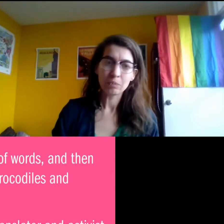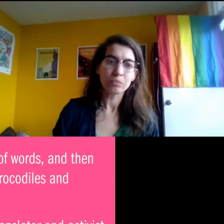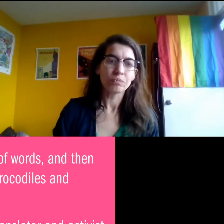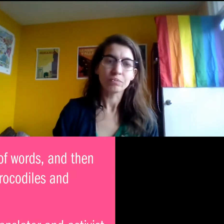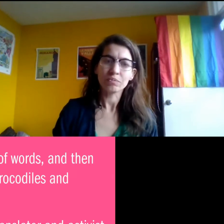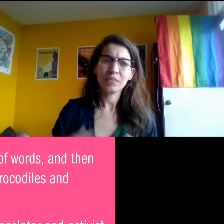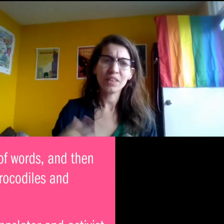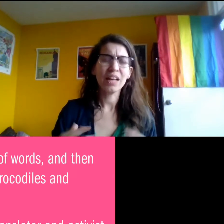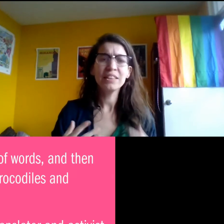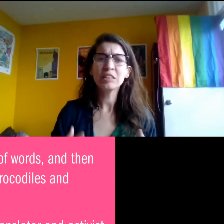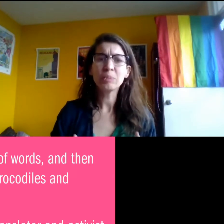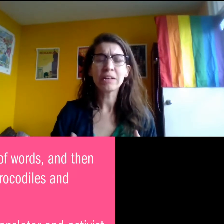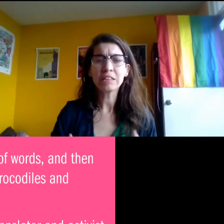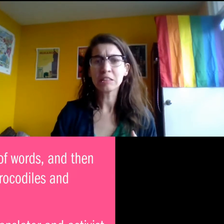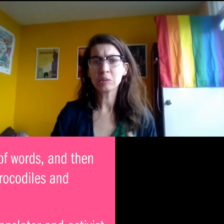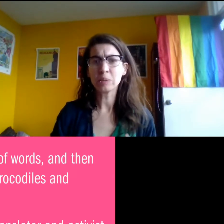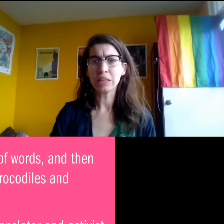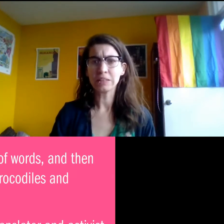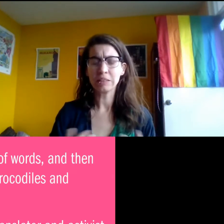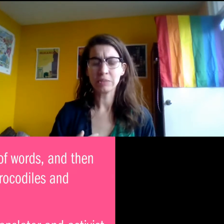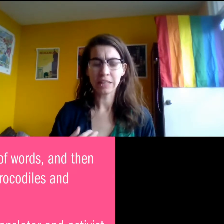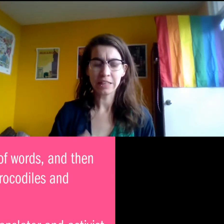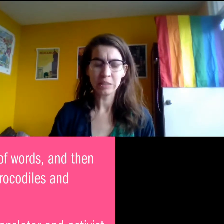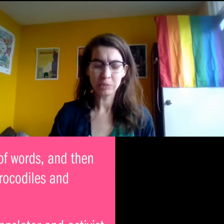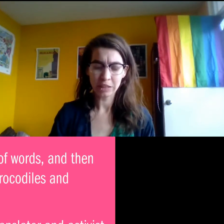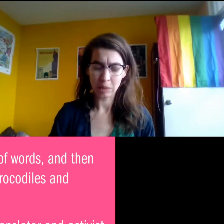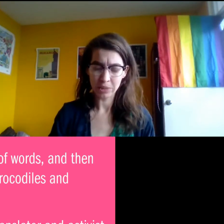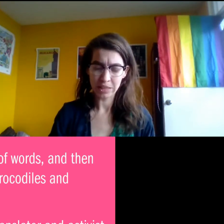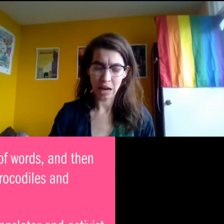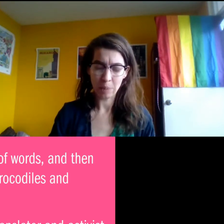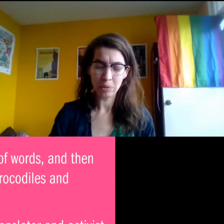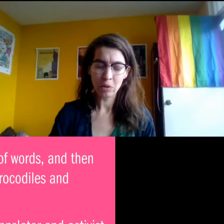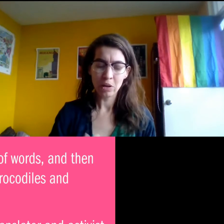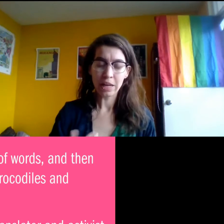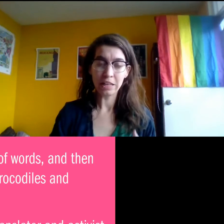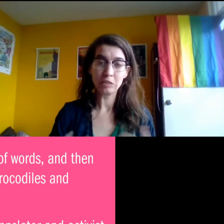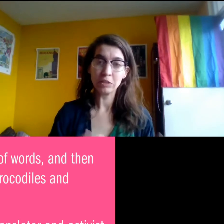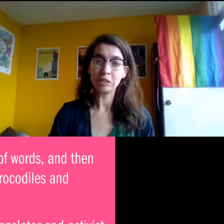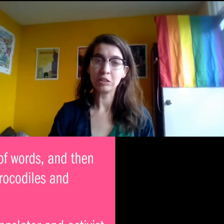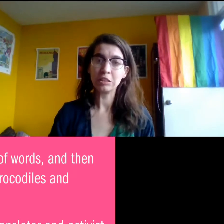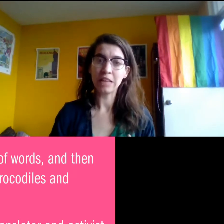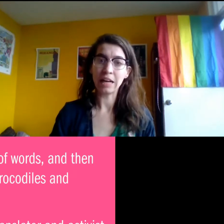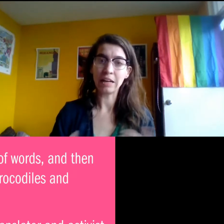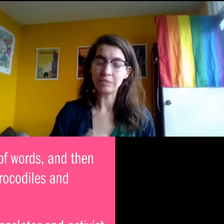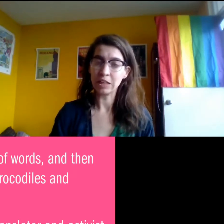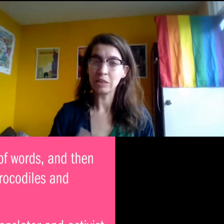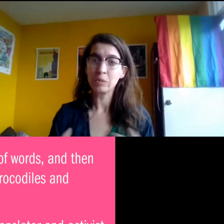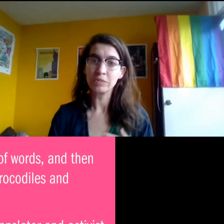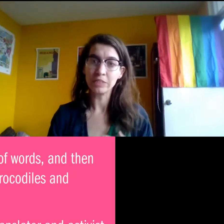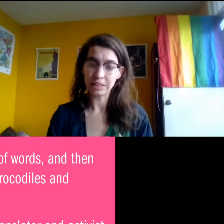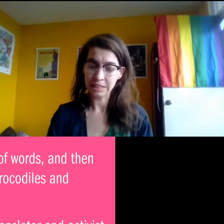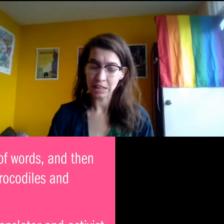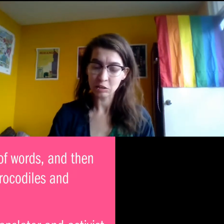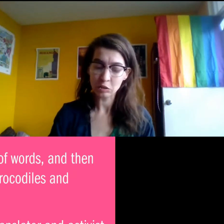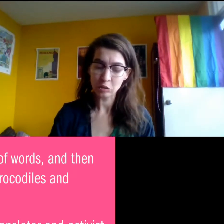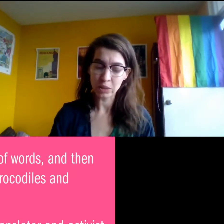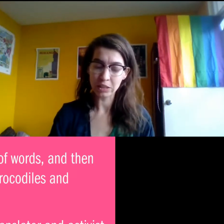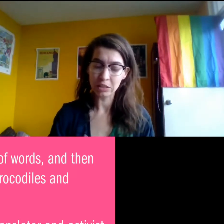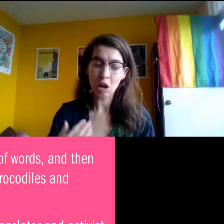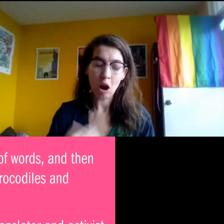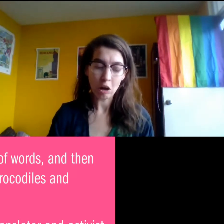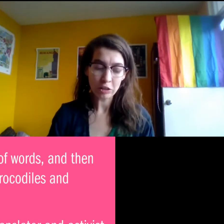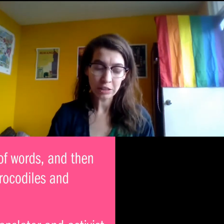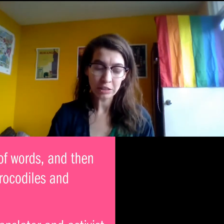Um, and this barrier as well is something that keeps coming up in the research that I've done and we've done it tangled